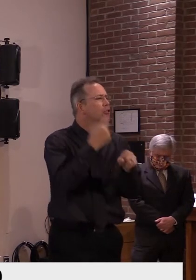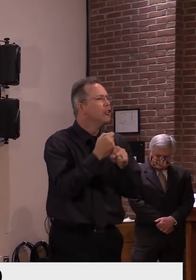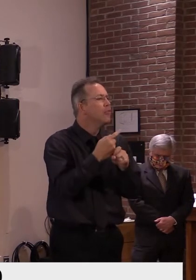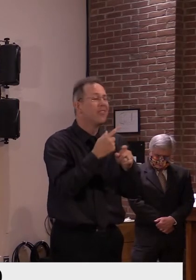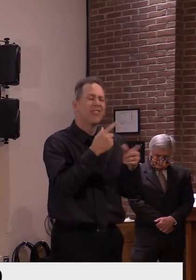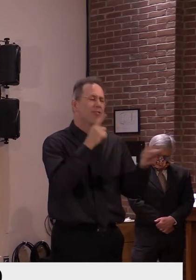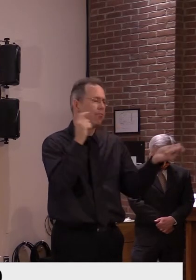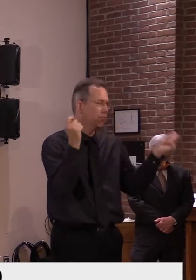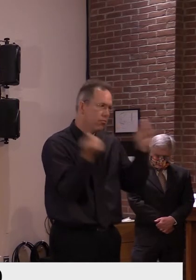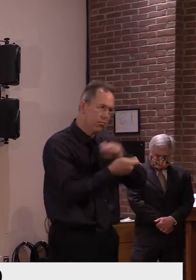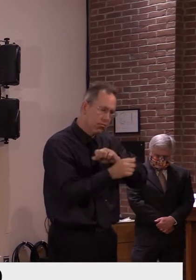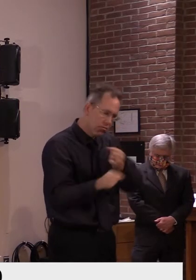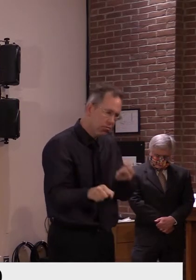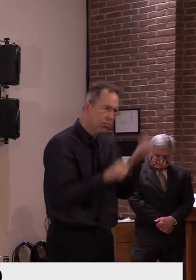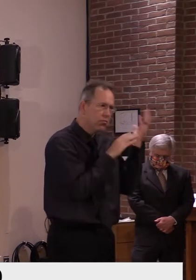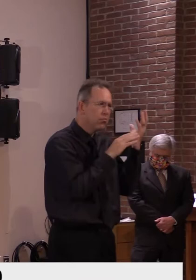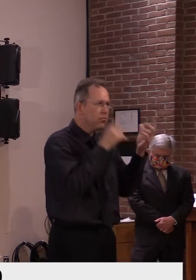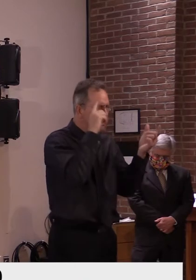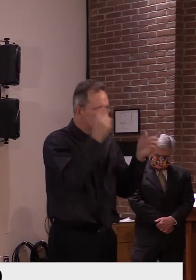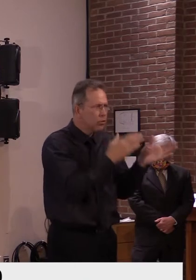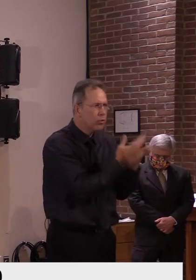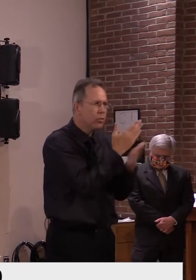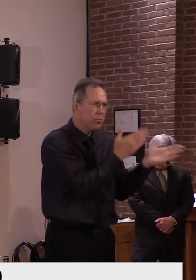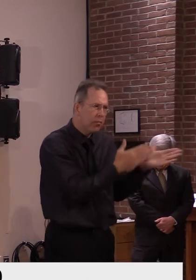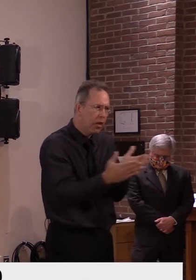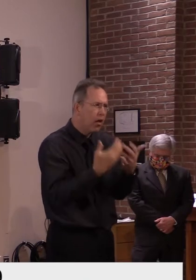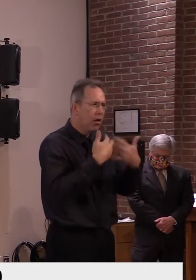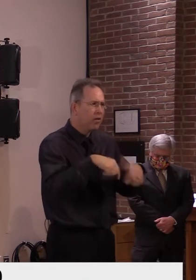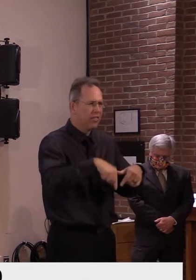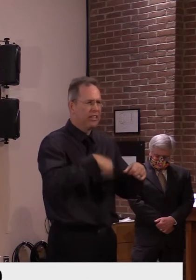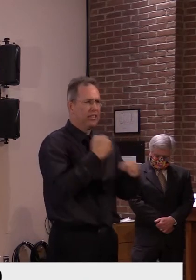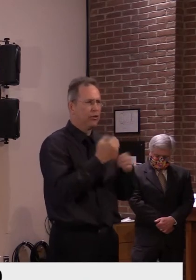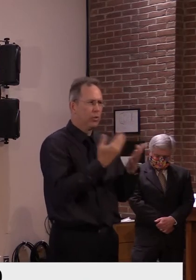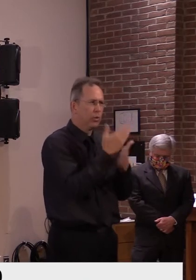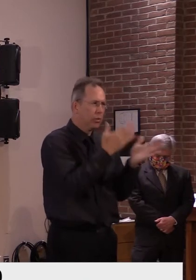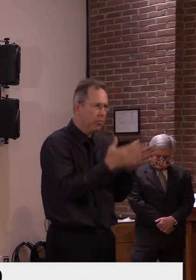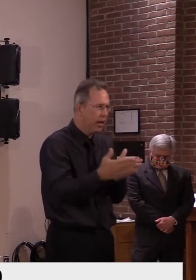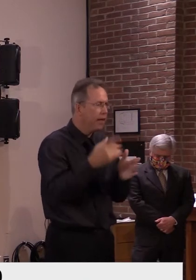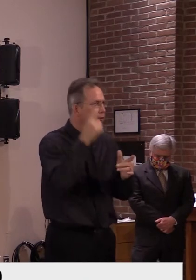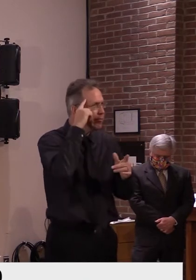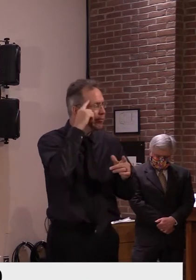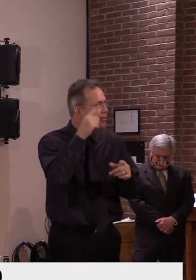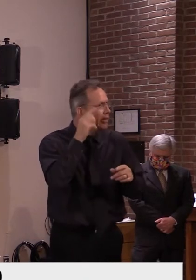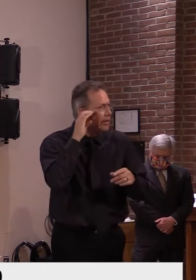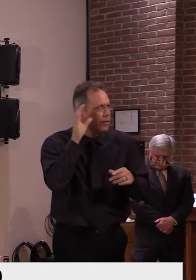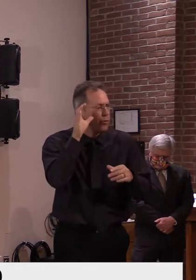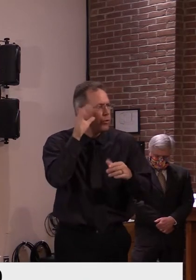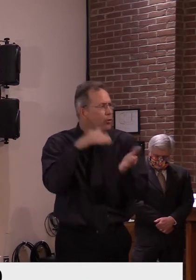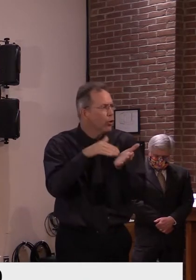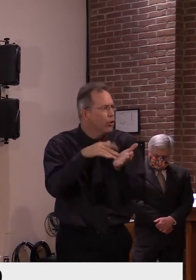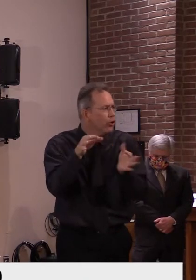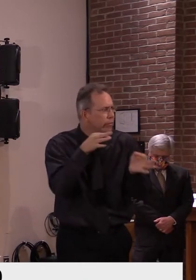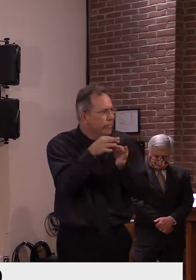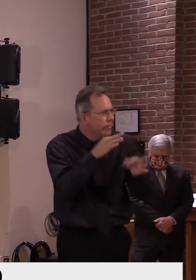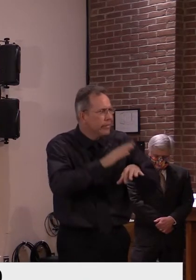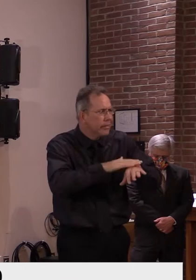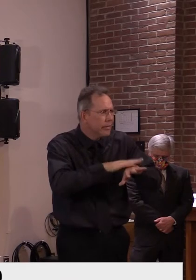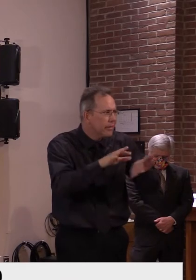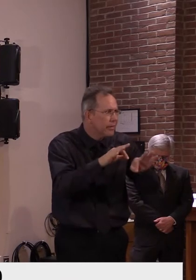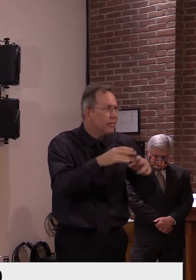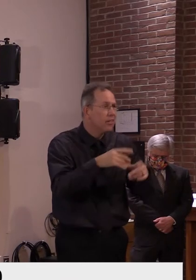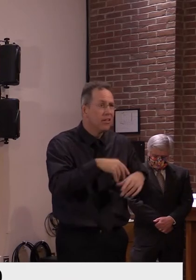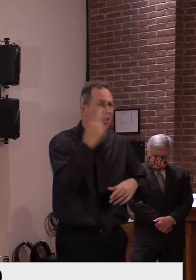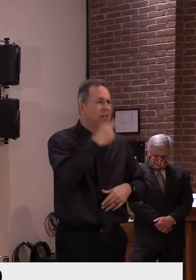Travel increases your chance of getting and spreading the virus. Staying home may be the best way to